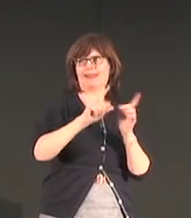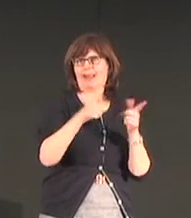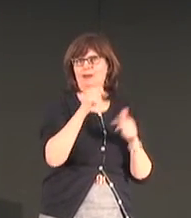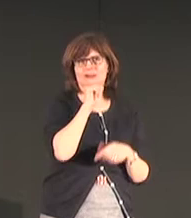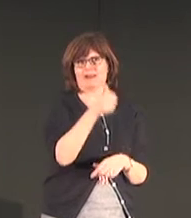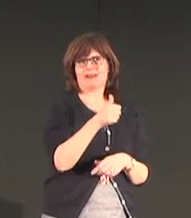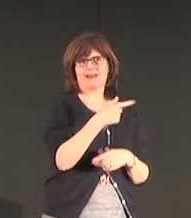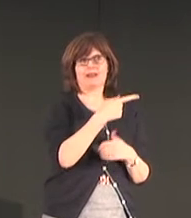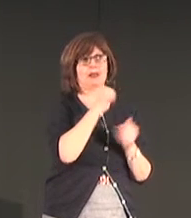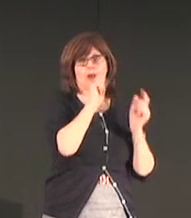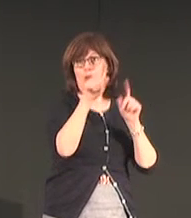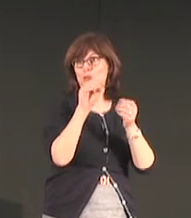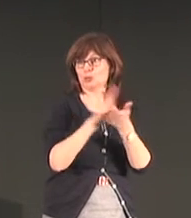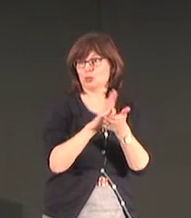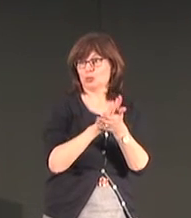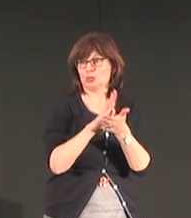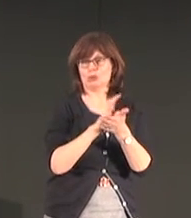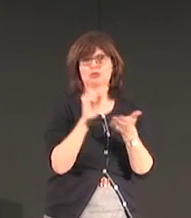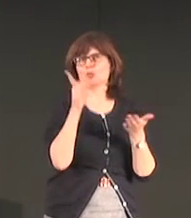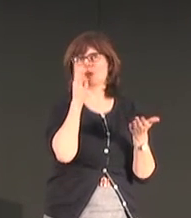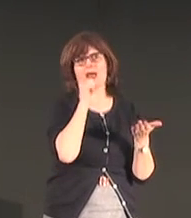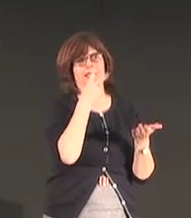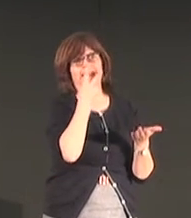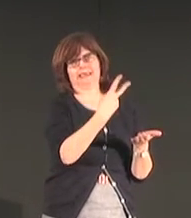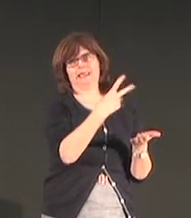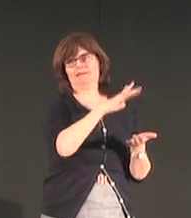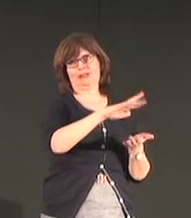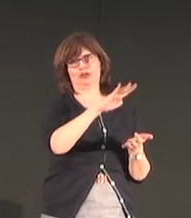so they don't actually have a lot of contact with the language